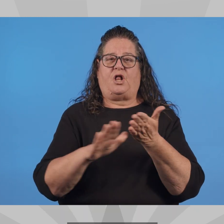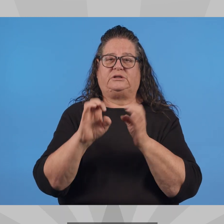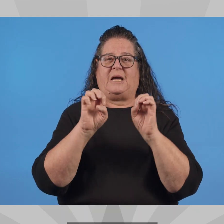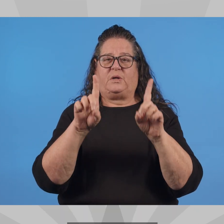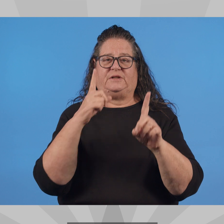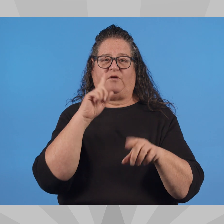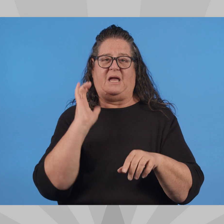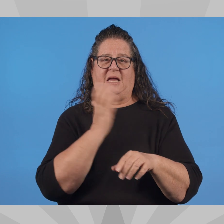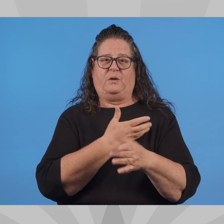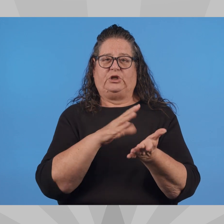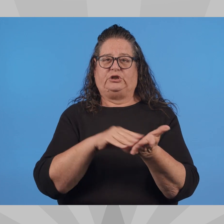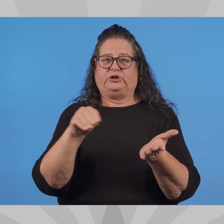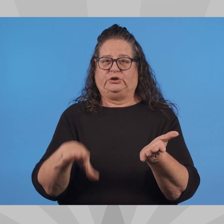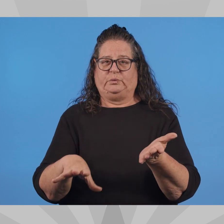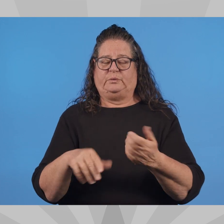our students.